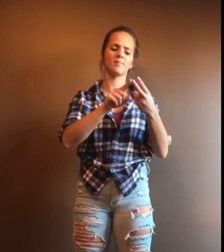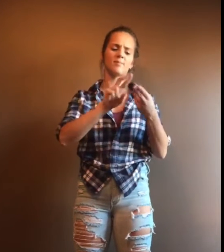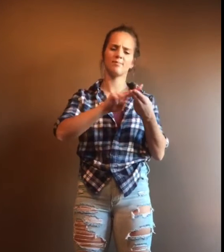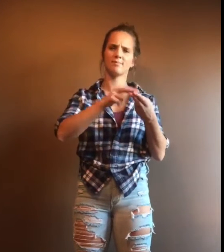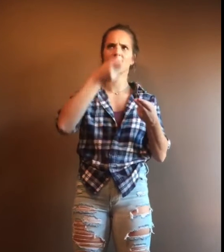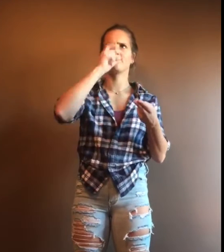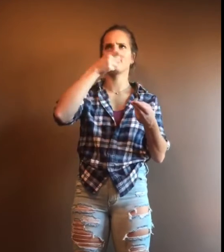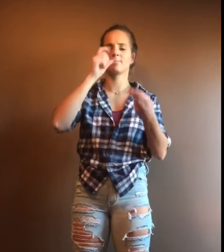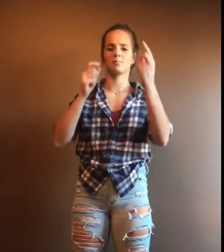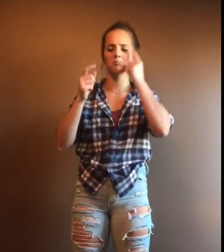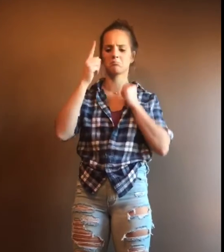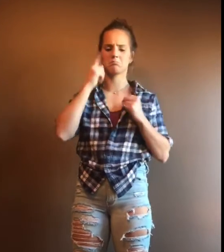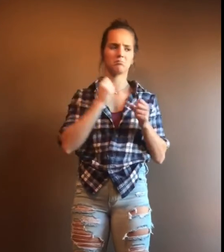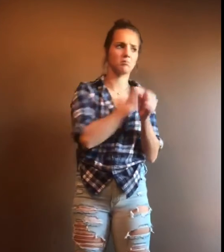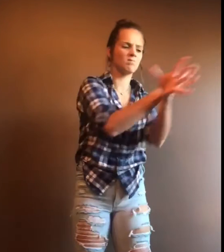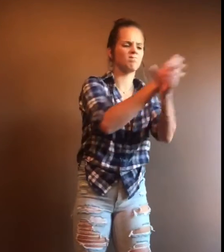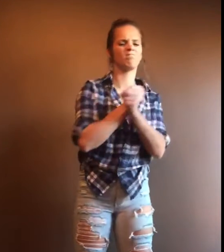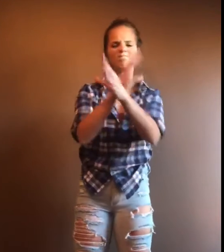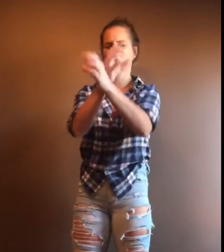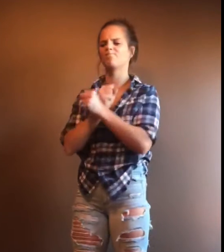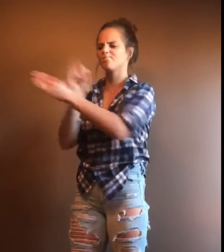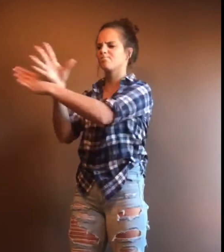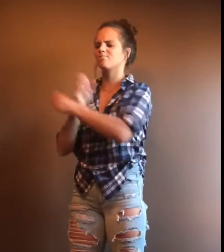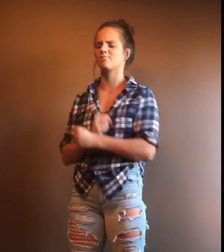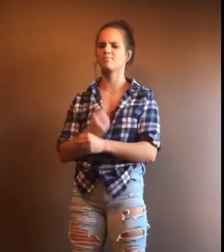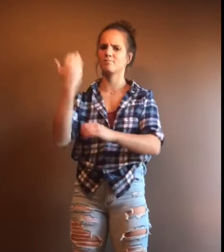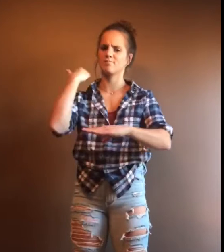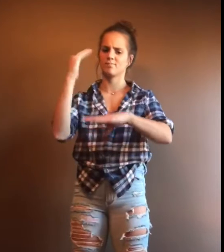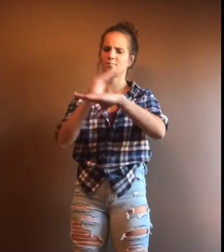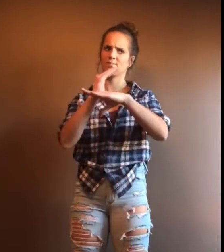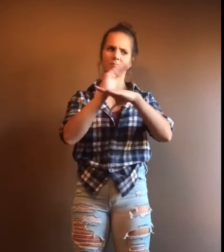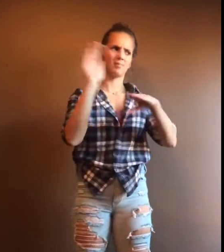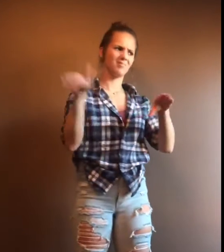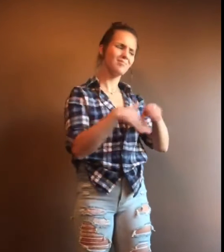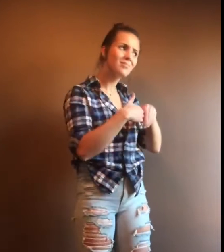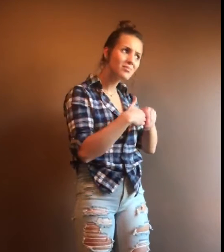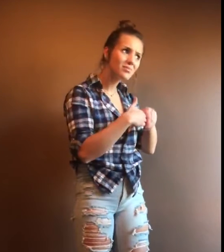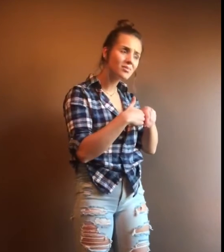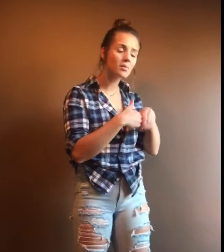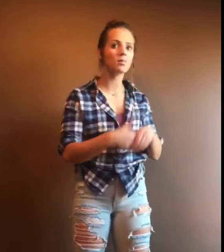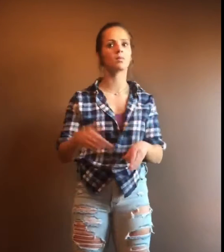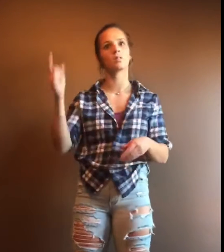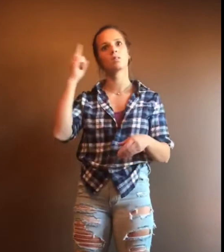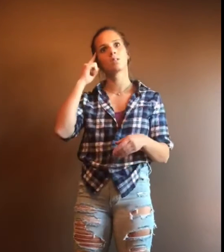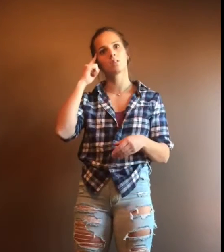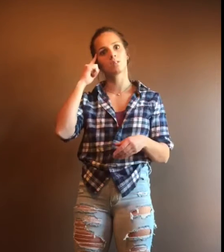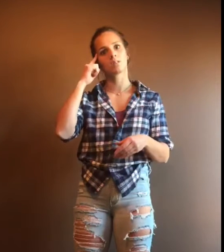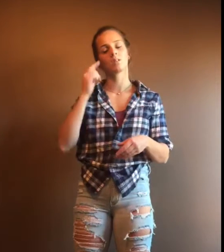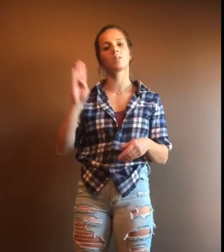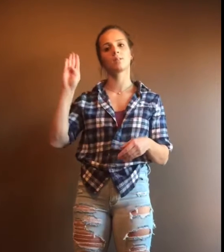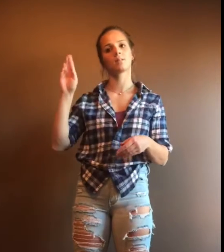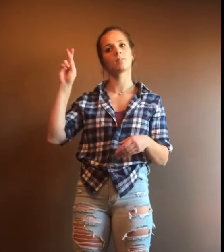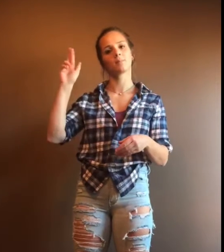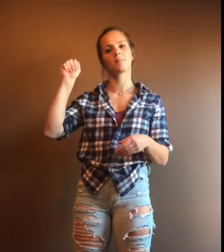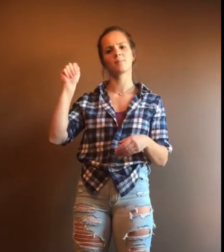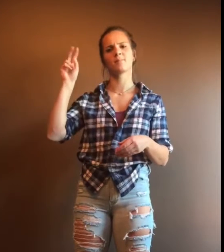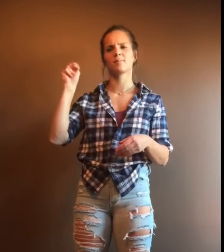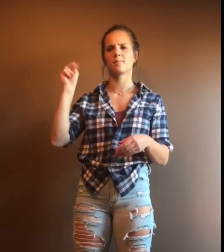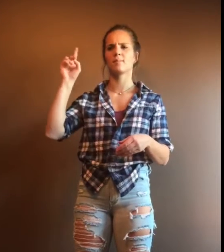a psychic soul kid I start crying and verbally assaulting Last night I asked you to marry me That's when I remembered